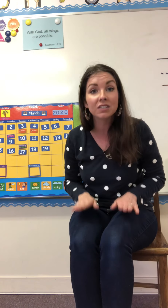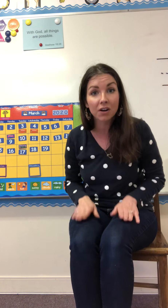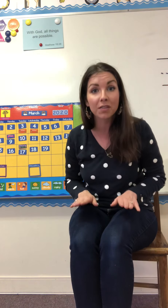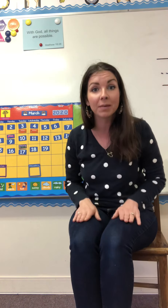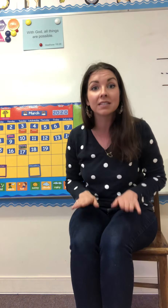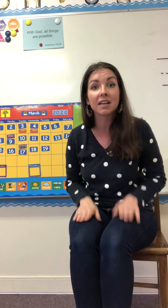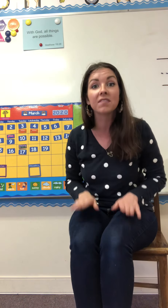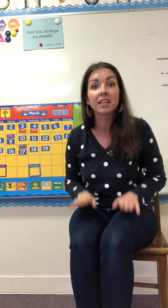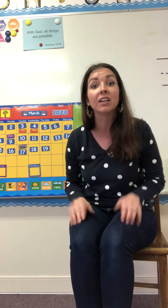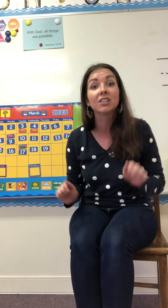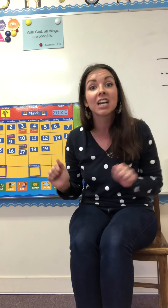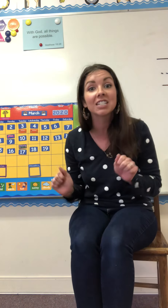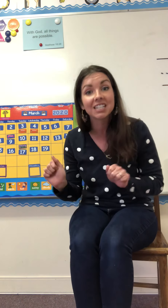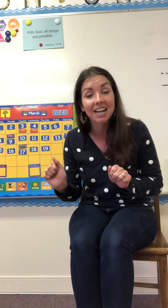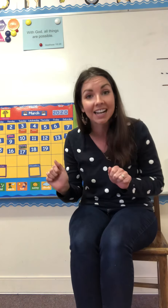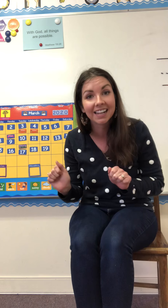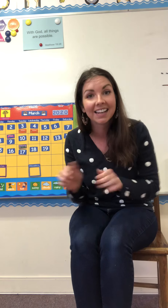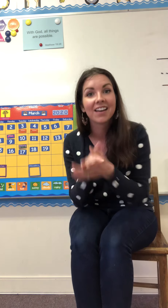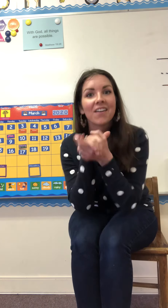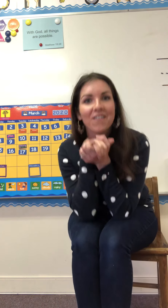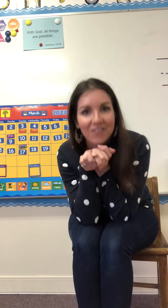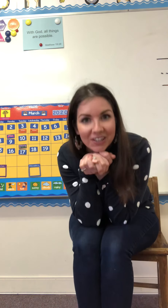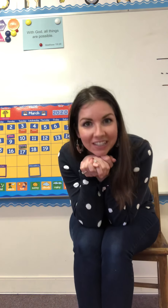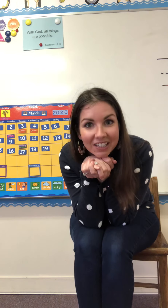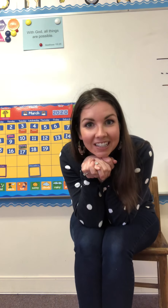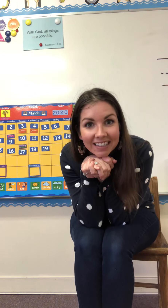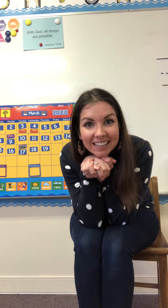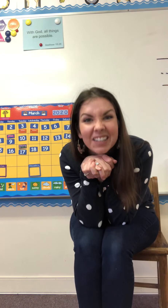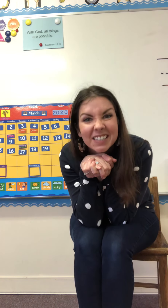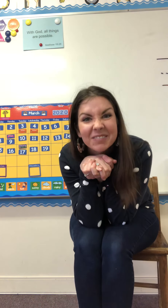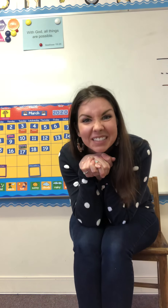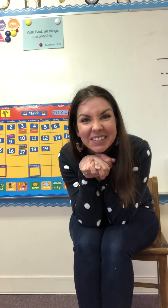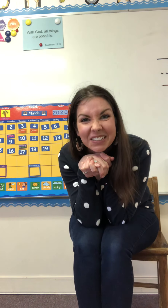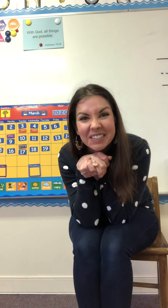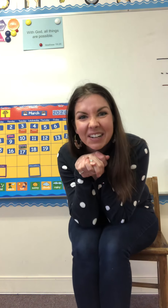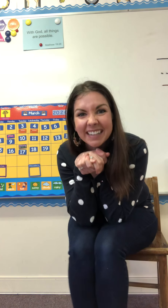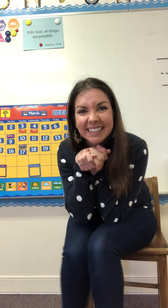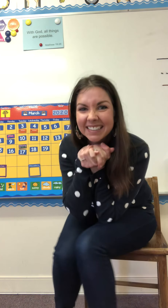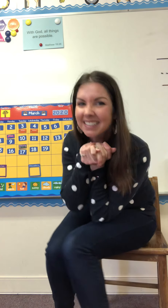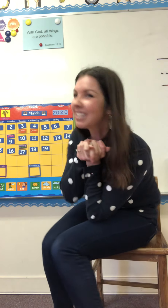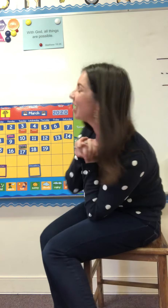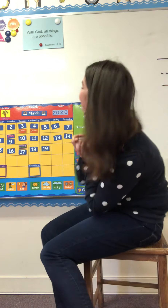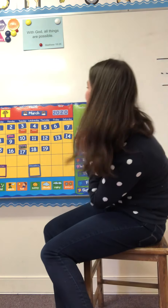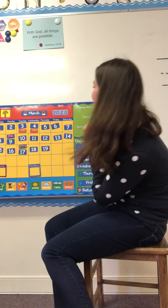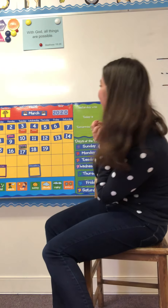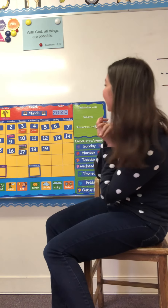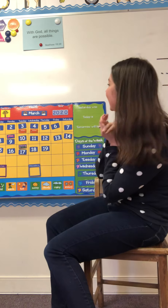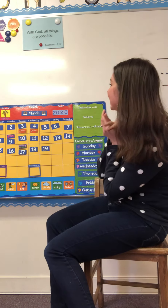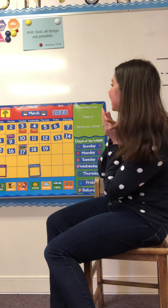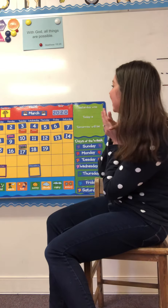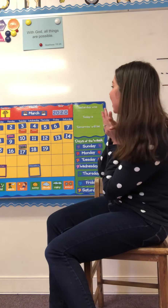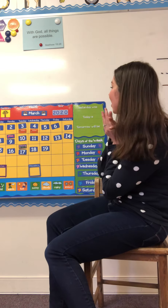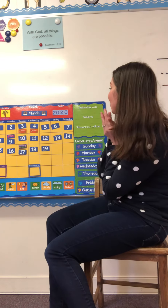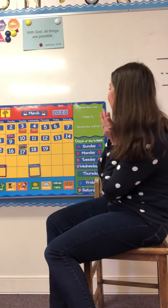are the months of the year. Cha-cha-cha. Very good. Y'all did really, really great. Good jobs doing that. Okay.